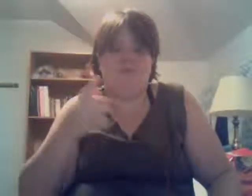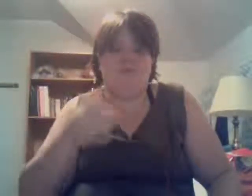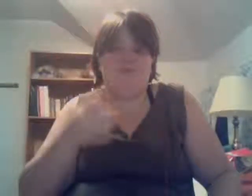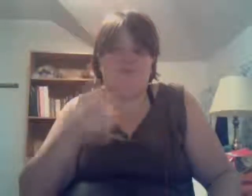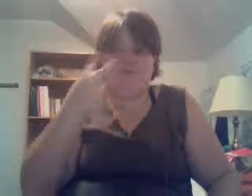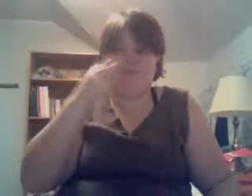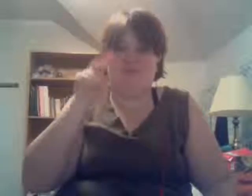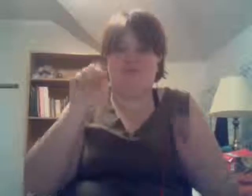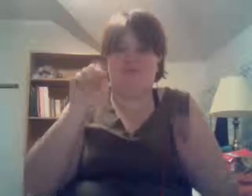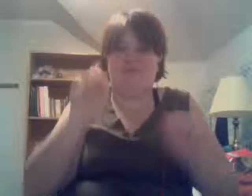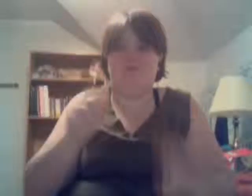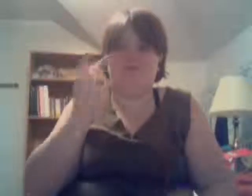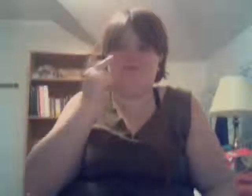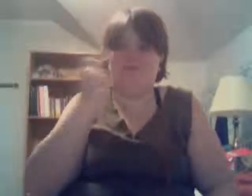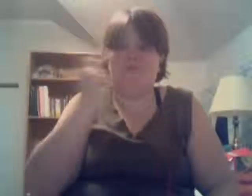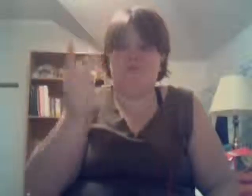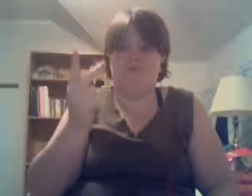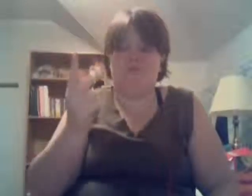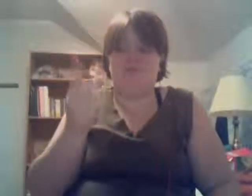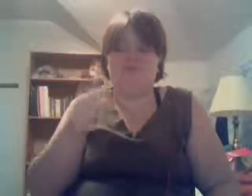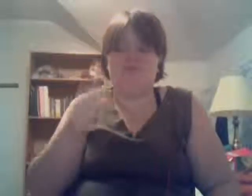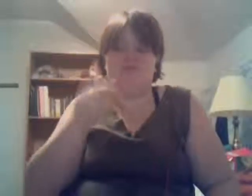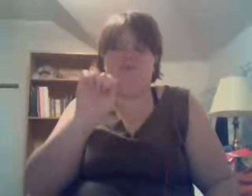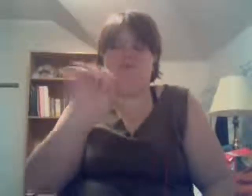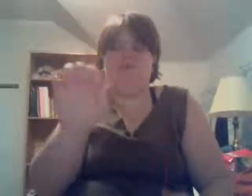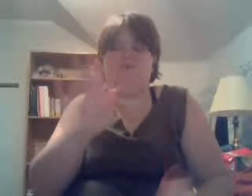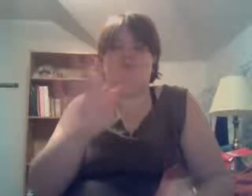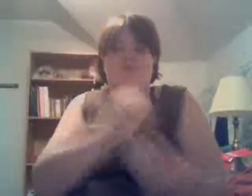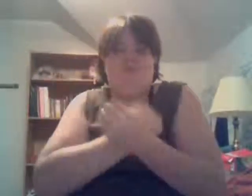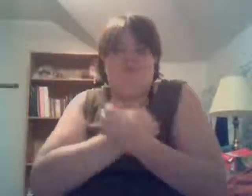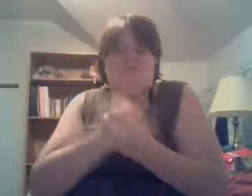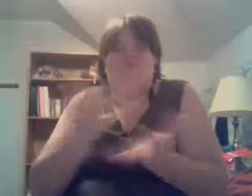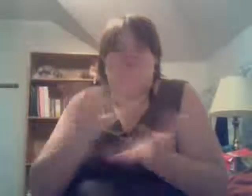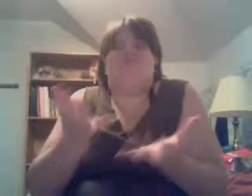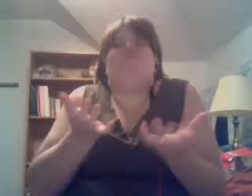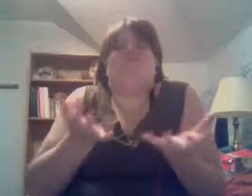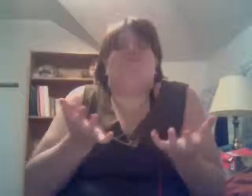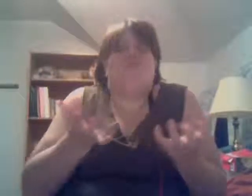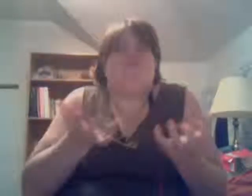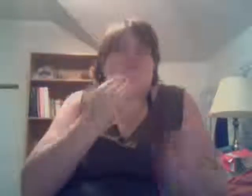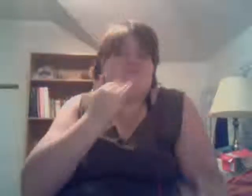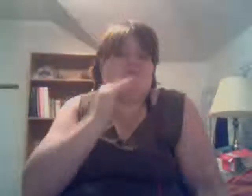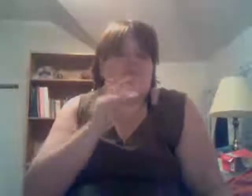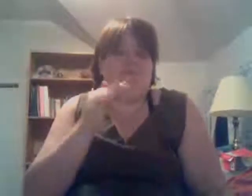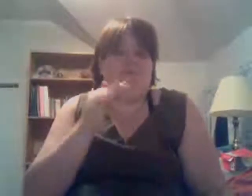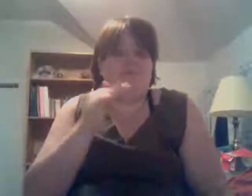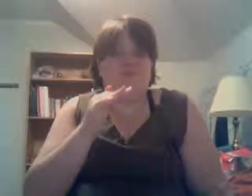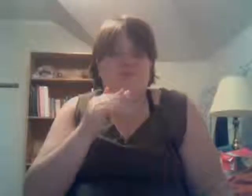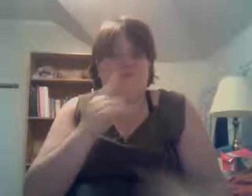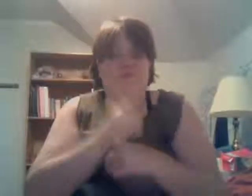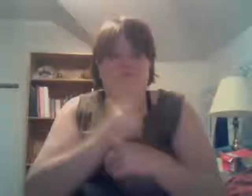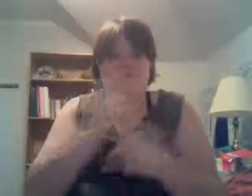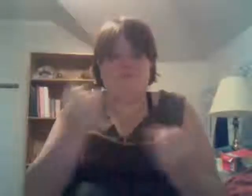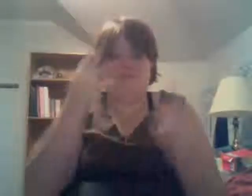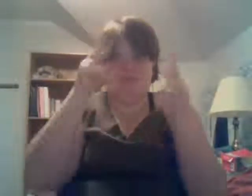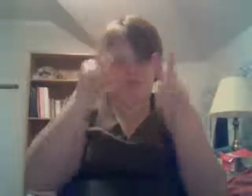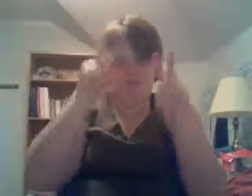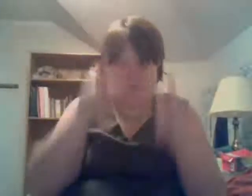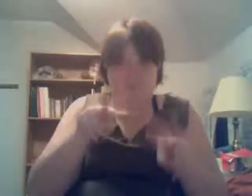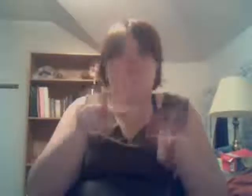only you saw what I could see You understand why I want you so desperately Right now I'm looking